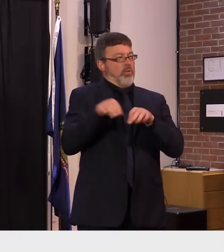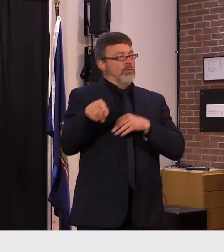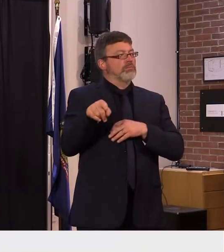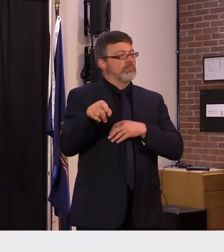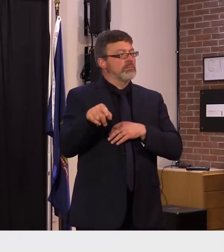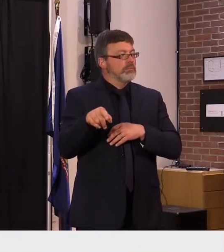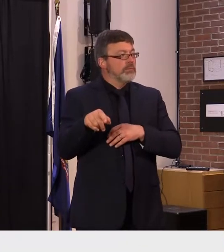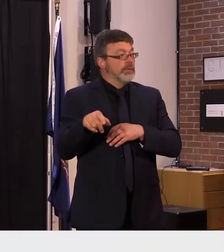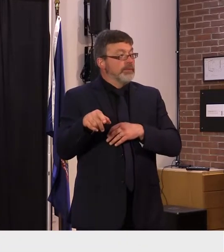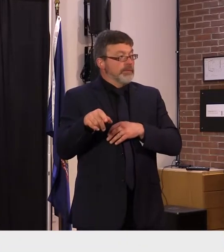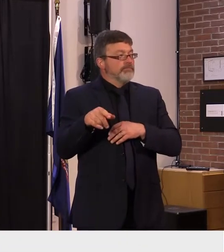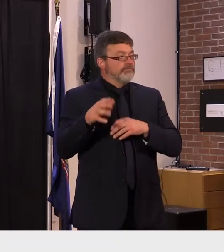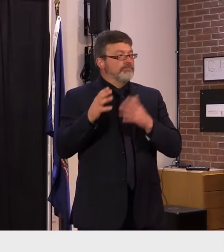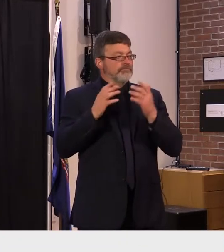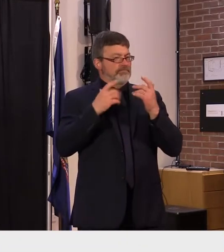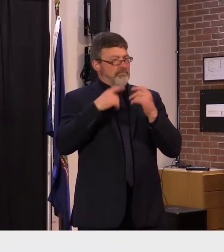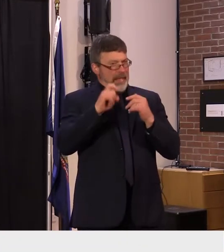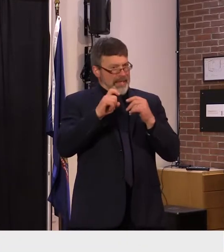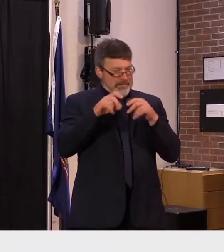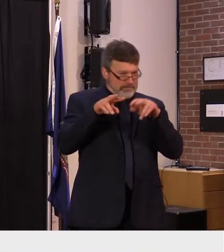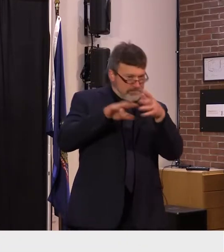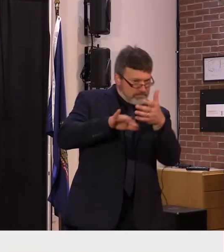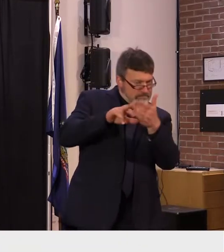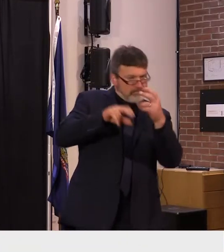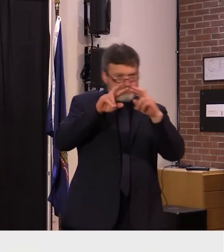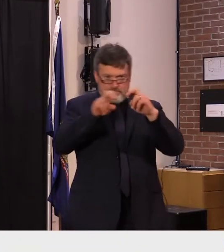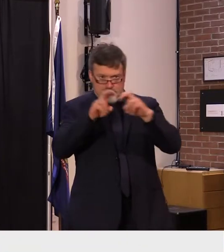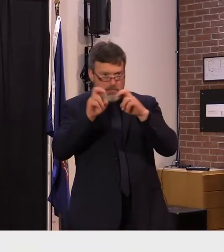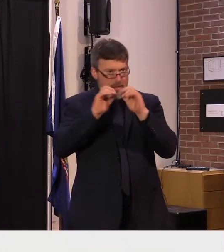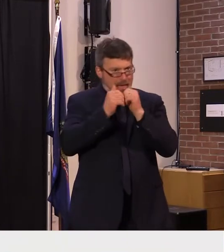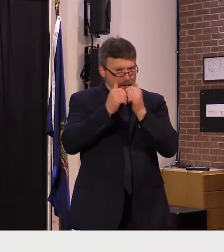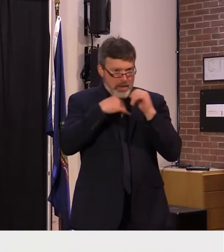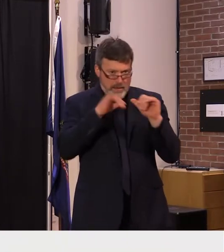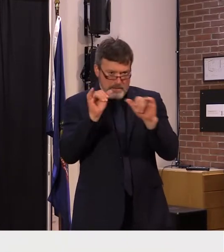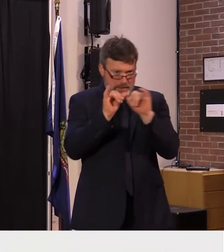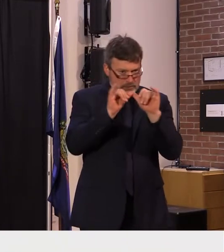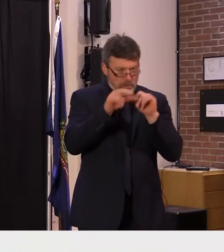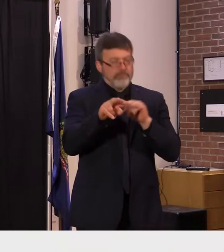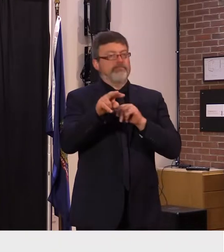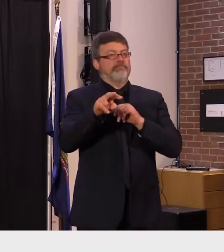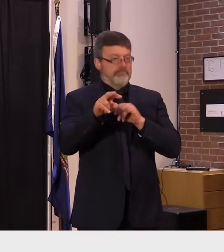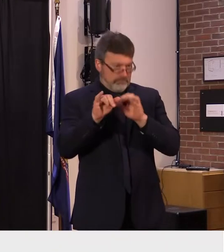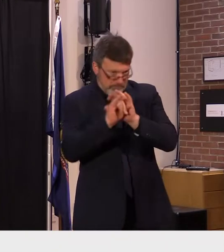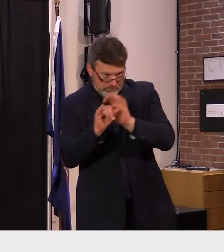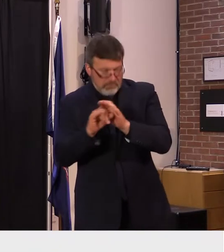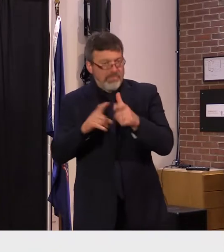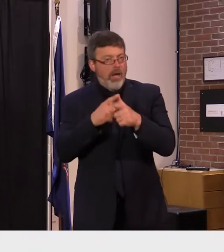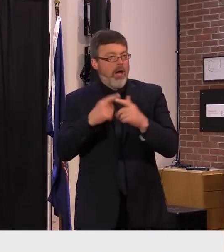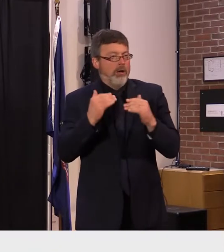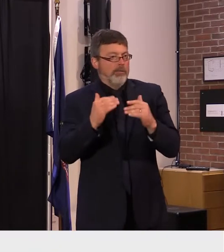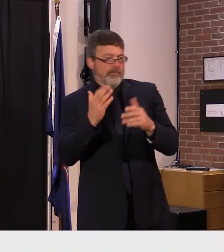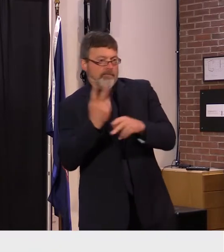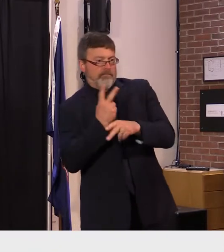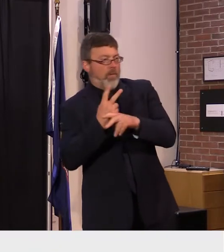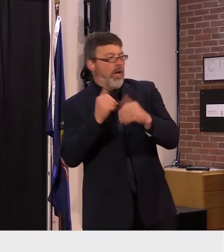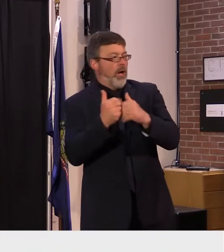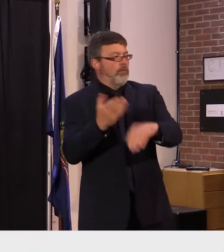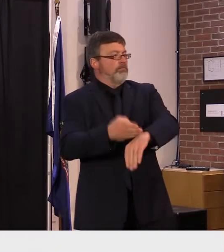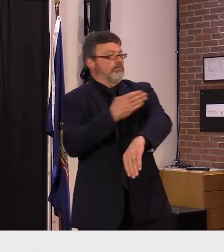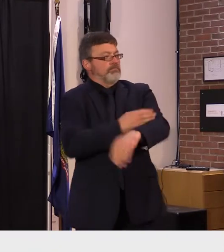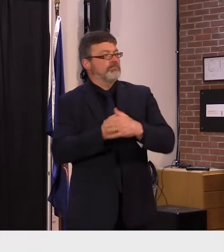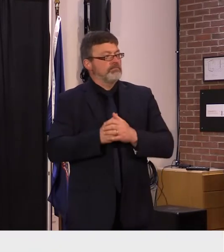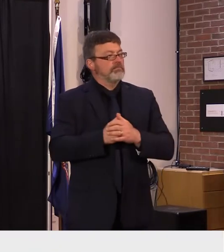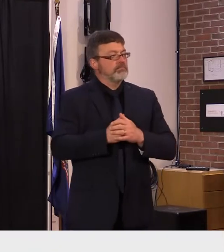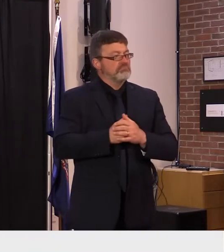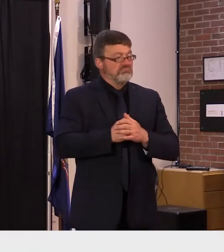area state level metrics will be general in nature so we can identify patterns of need among all school districts in the state local metrics